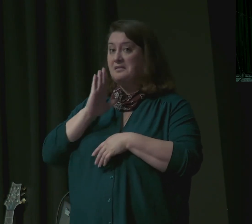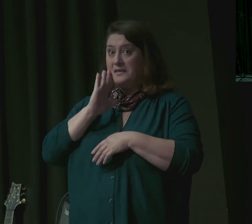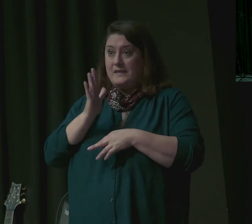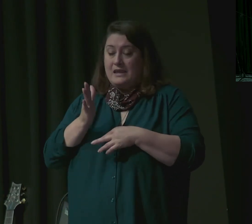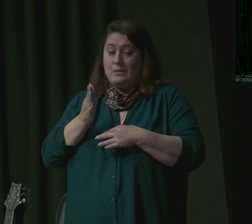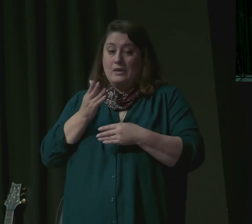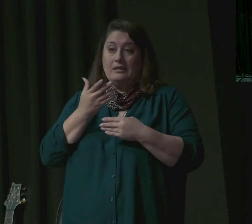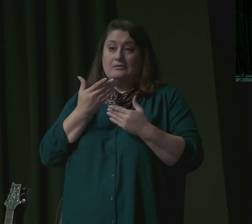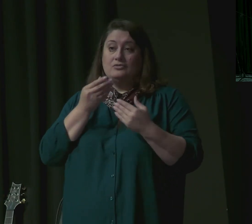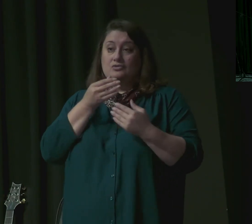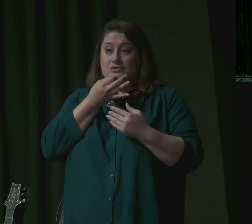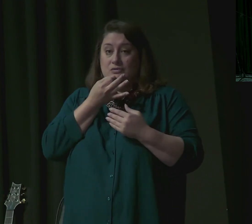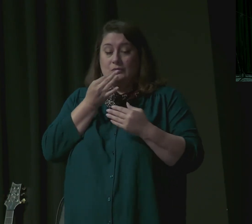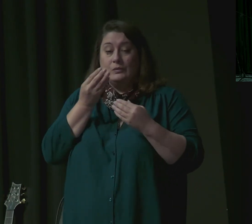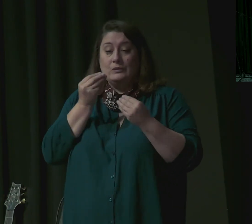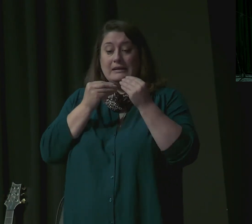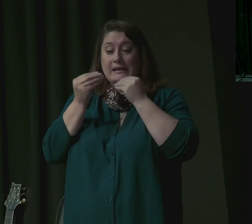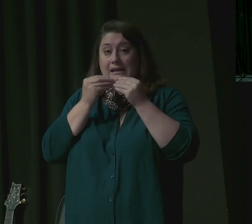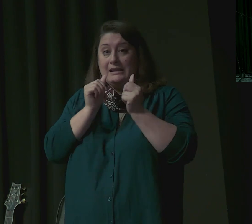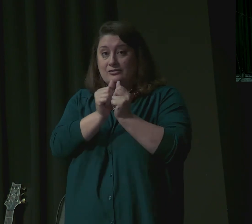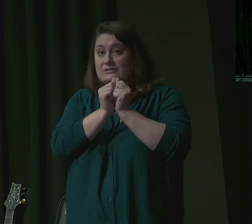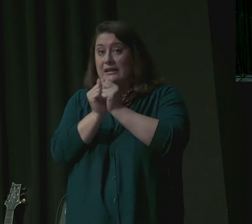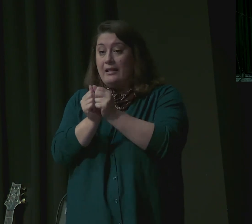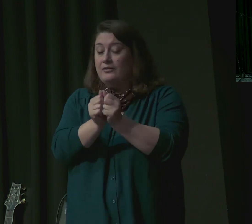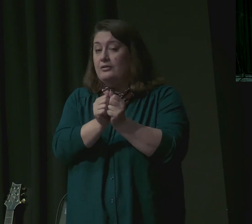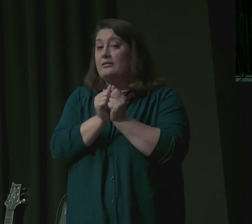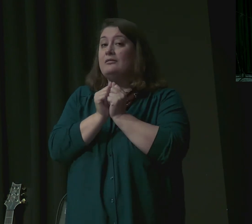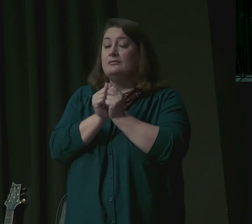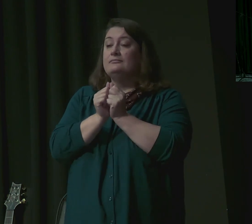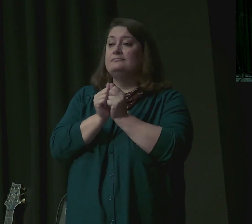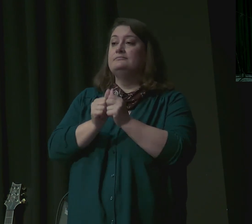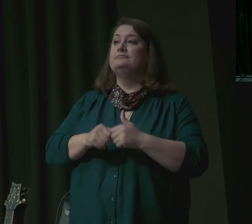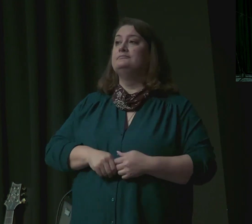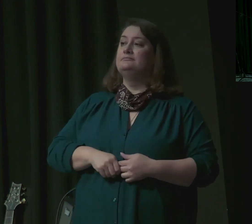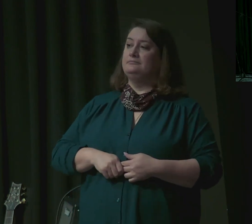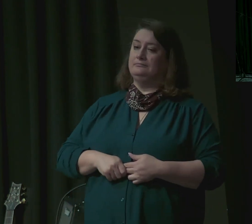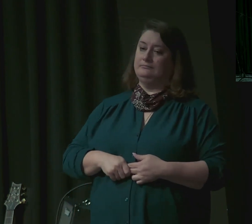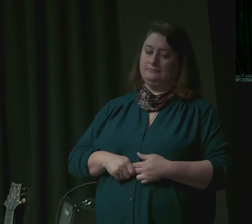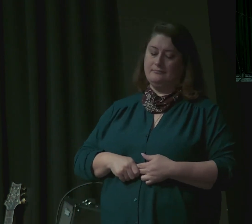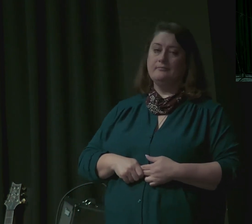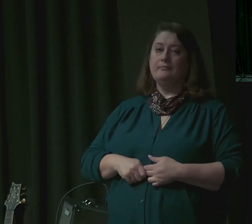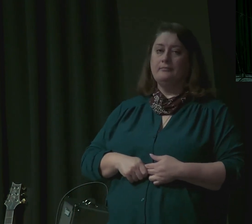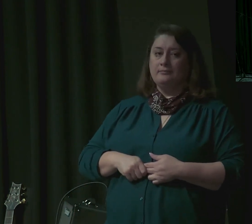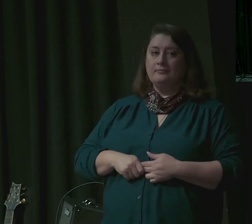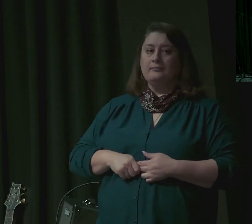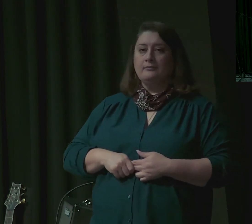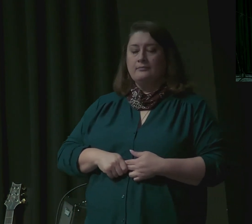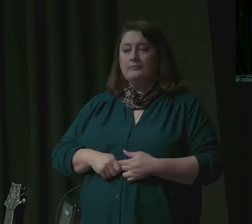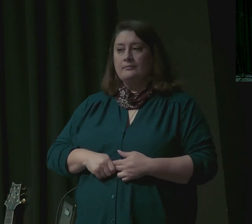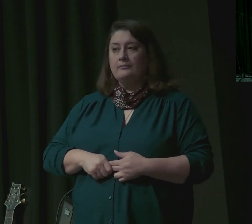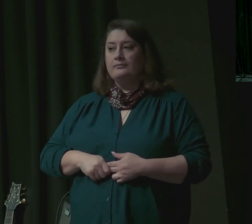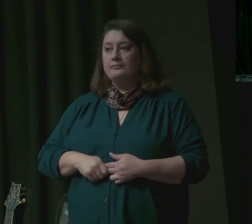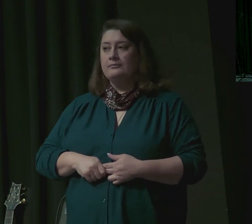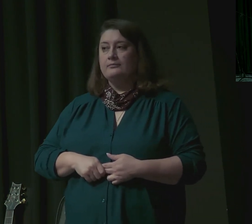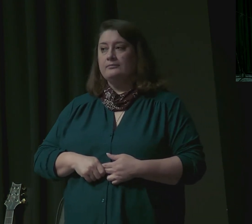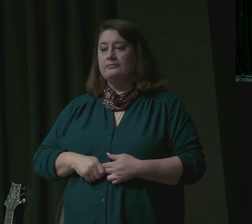And as the day wanes on and Joseph arrives home from his work, we are visited with